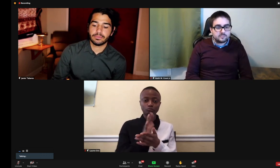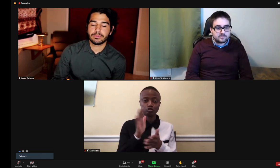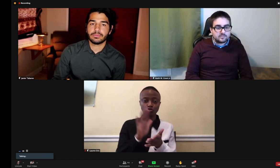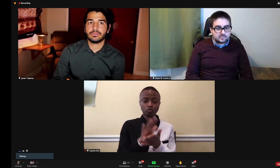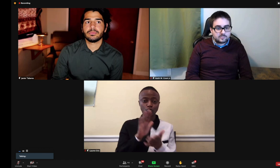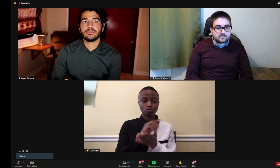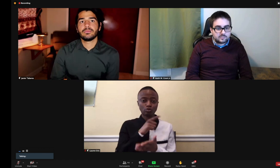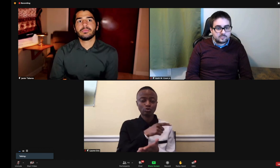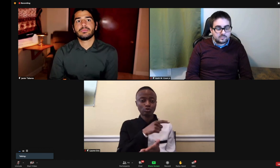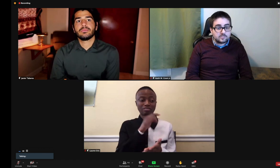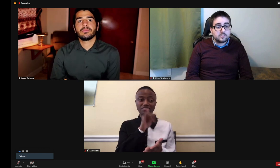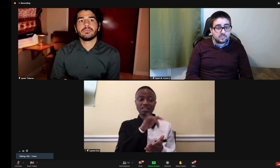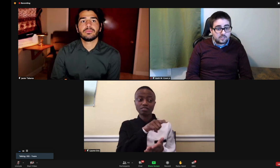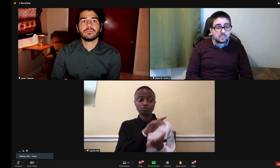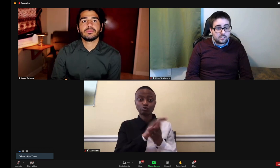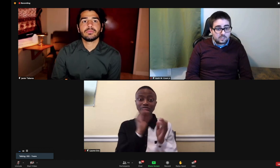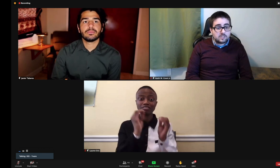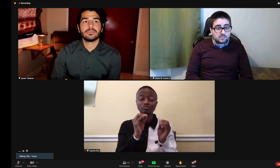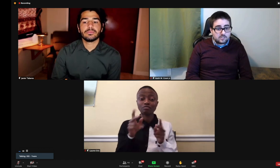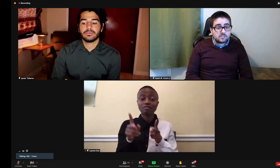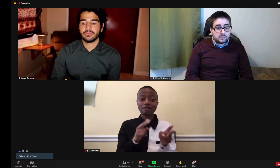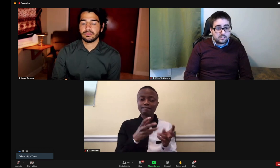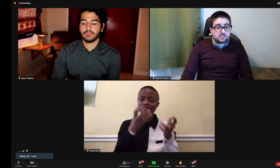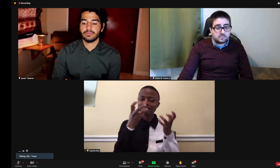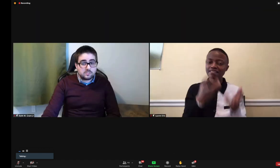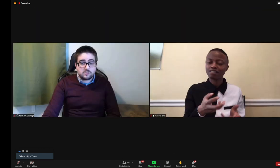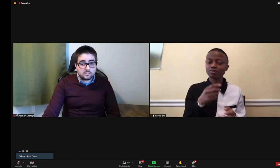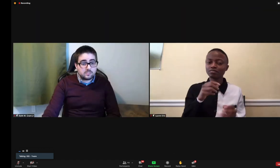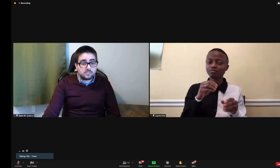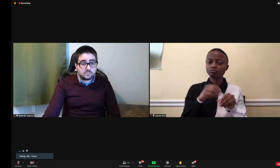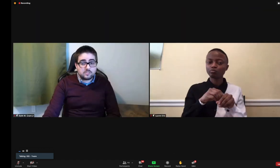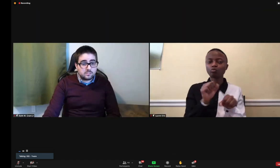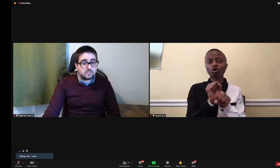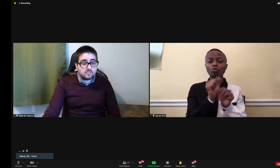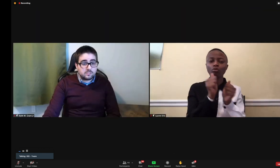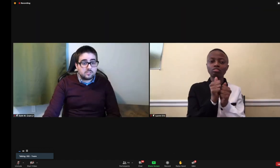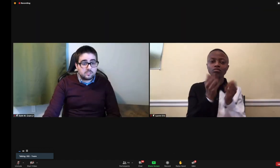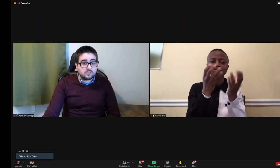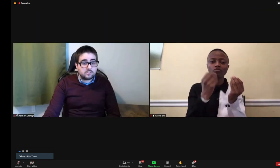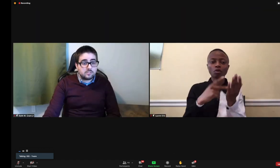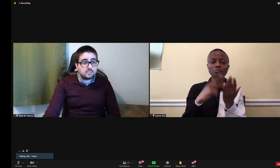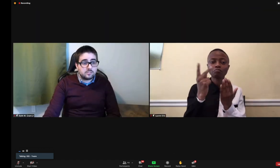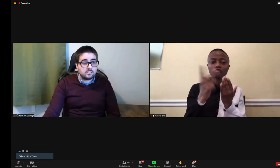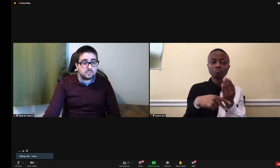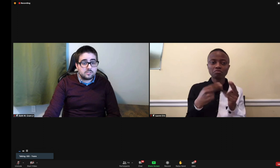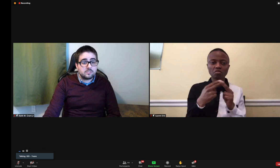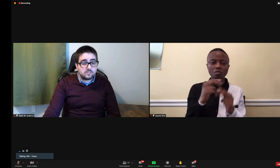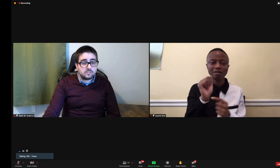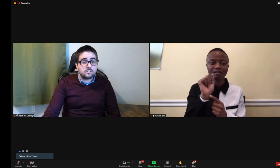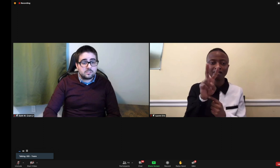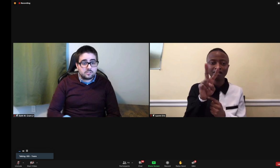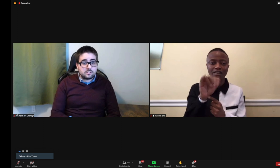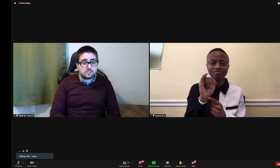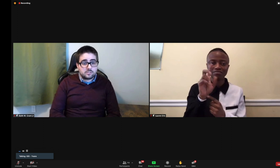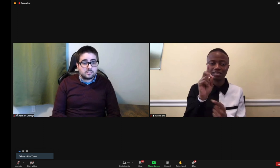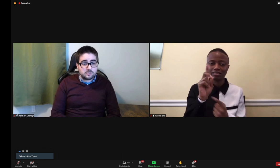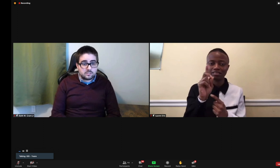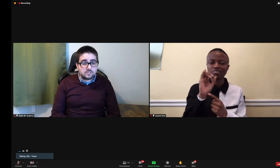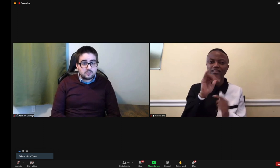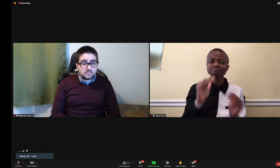So, I graduated from film school, and they taught editing quite a bit, and they relied heavily on AVID, which is